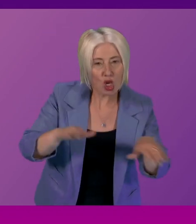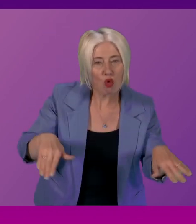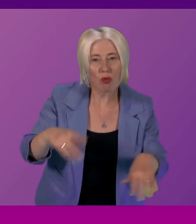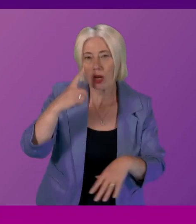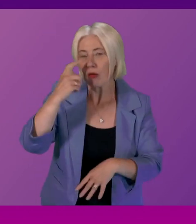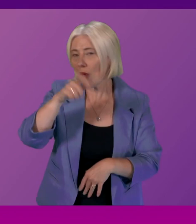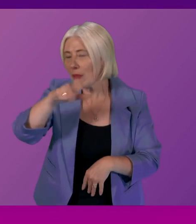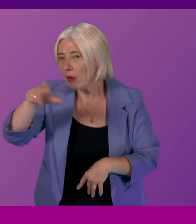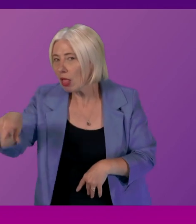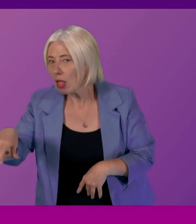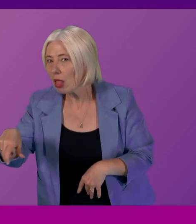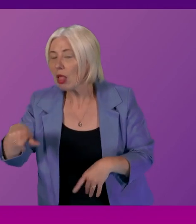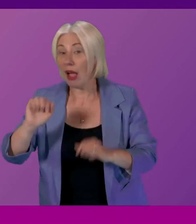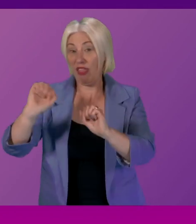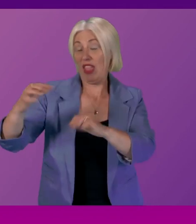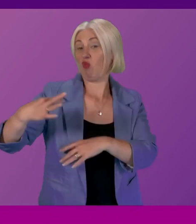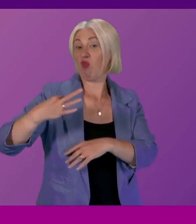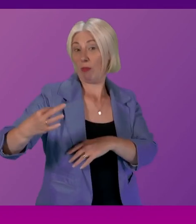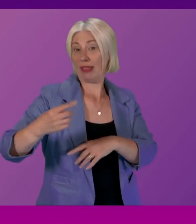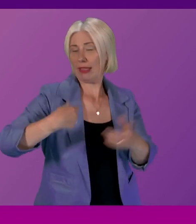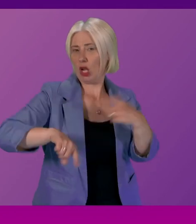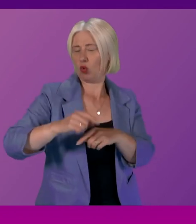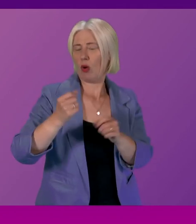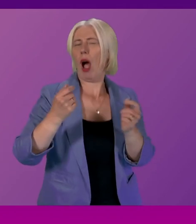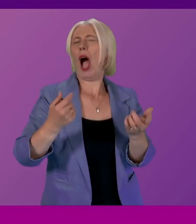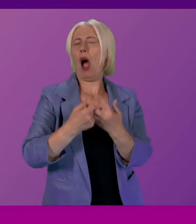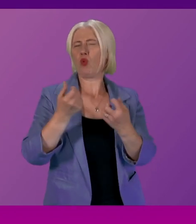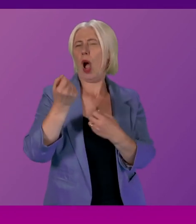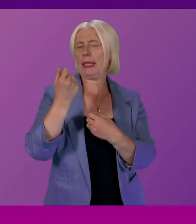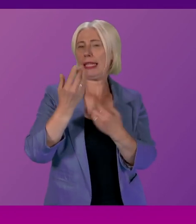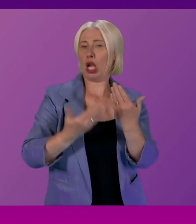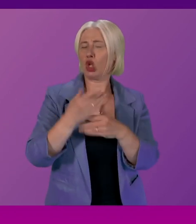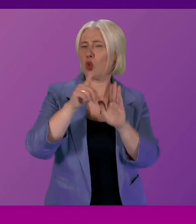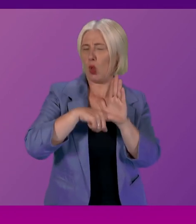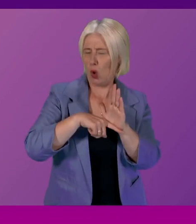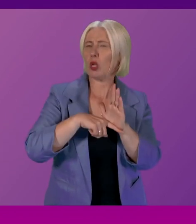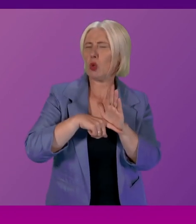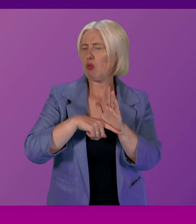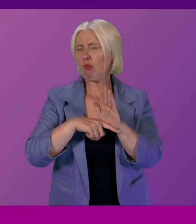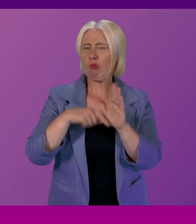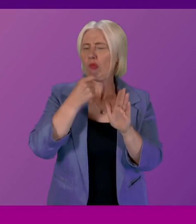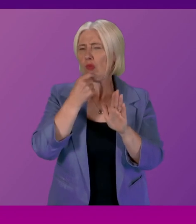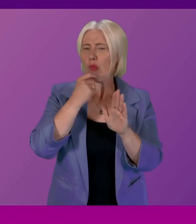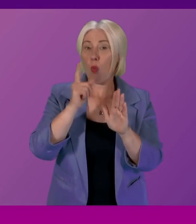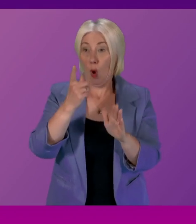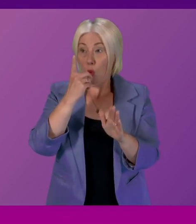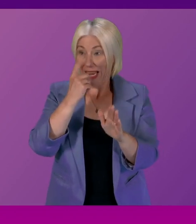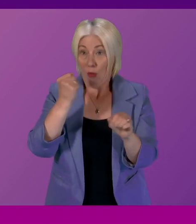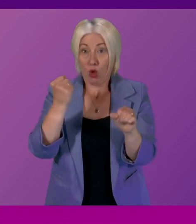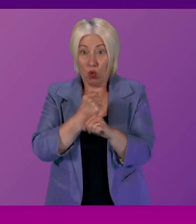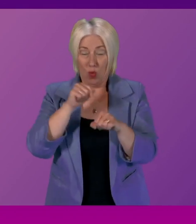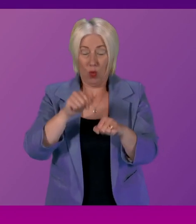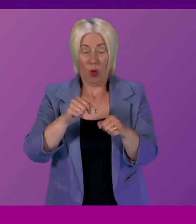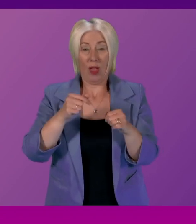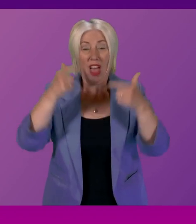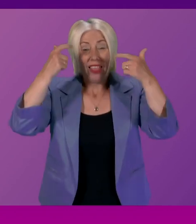people and their representatives to understand the new laws and consider what can be done within that legal framework